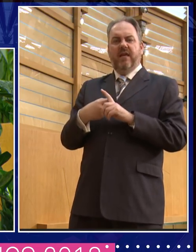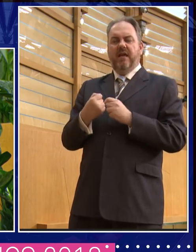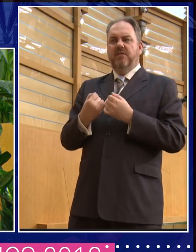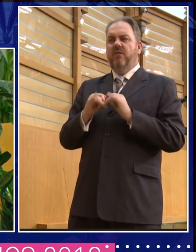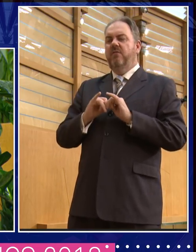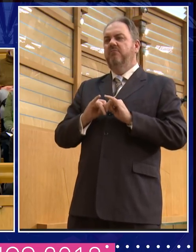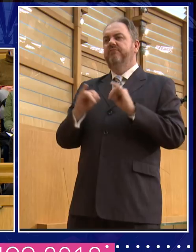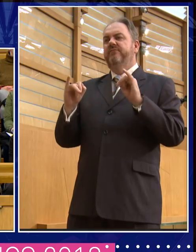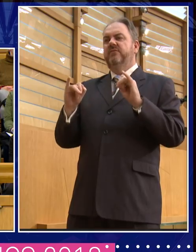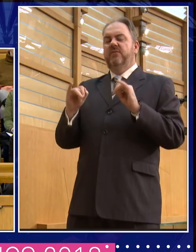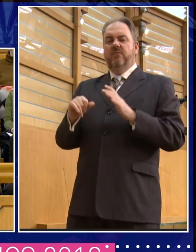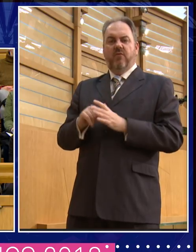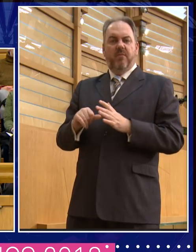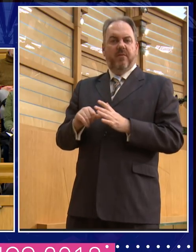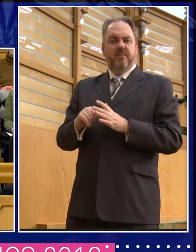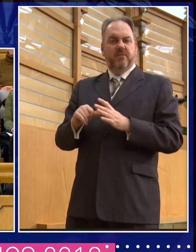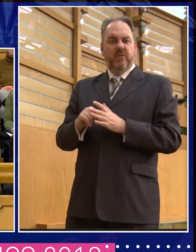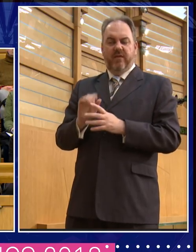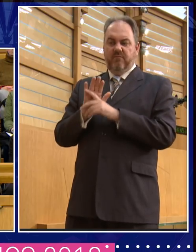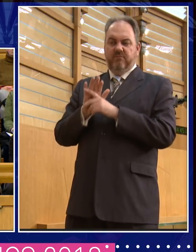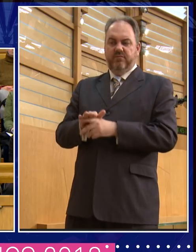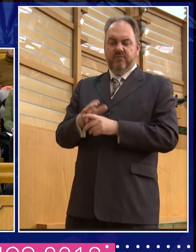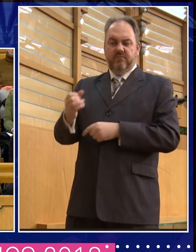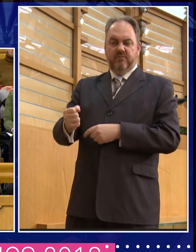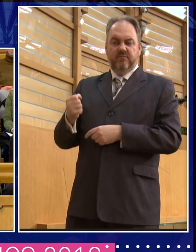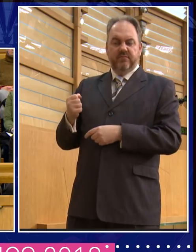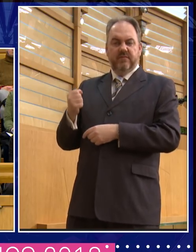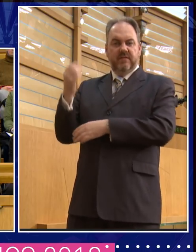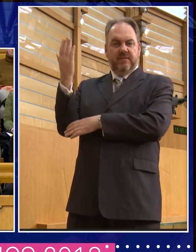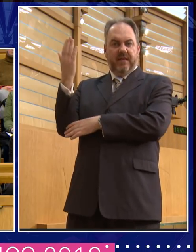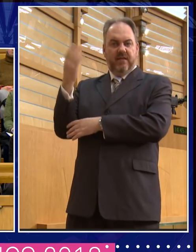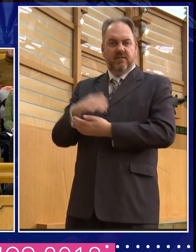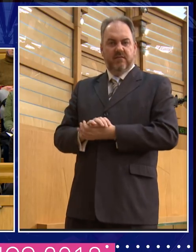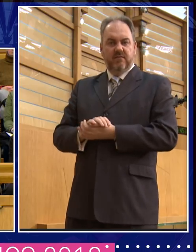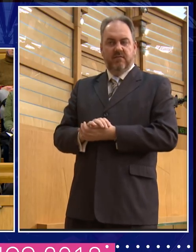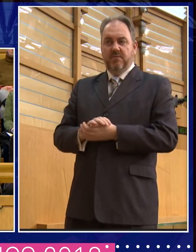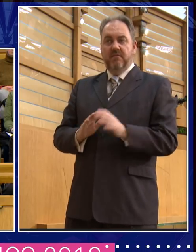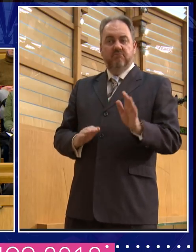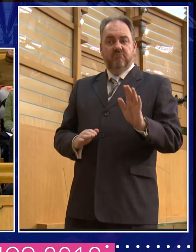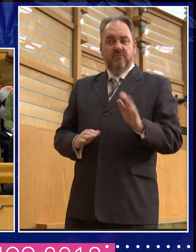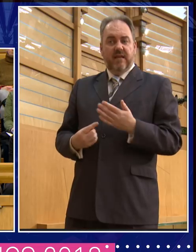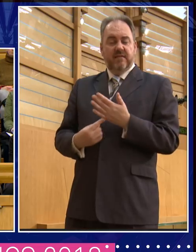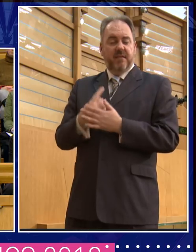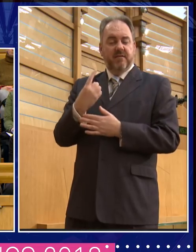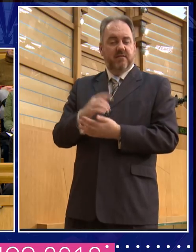of no platforming, you know. And actually, I haven't, I haven't spotted that with my own eyes. Um,